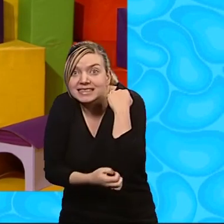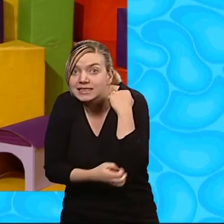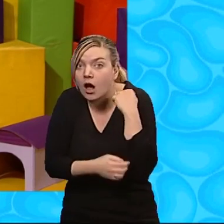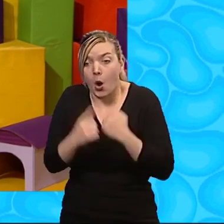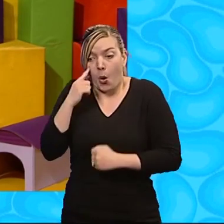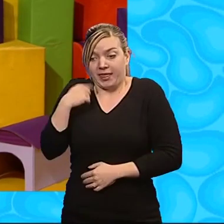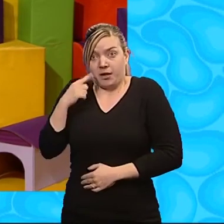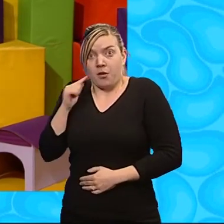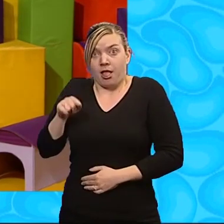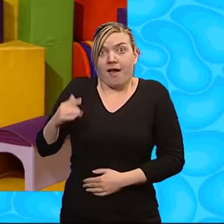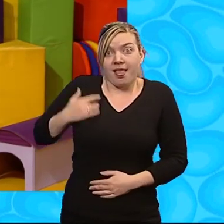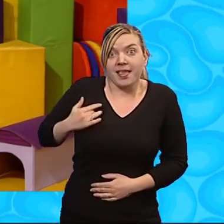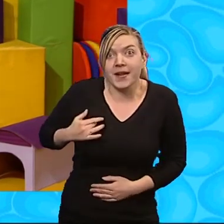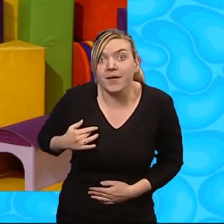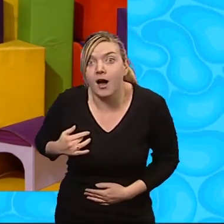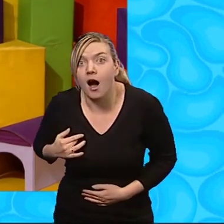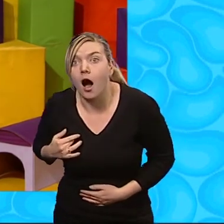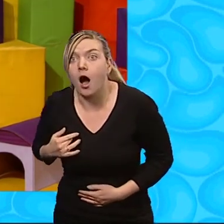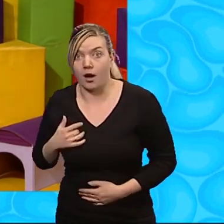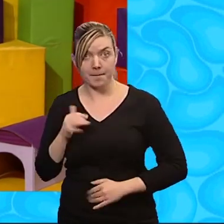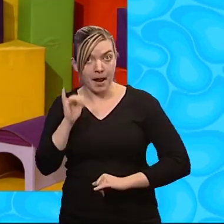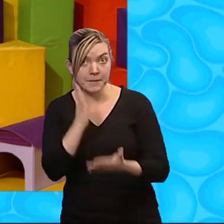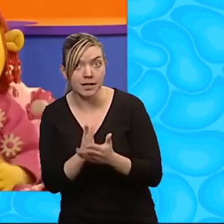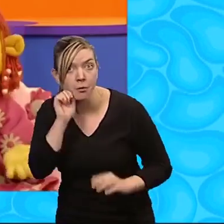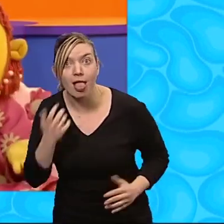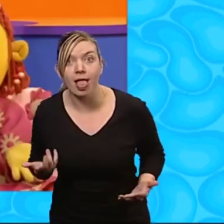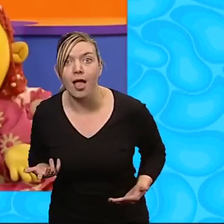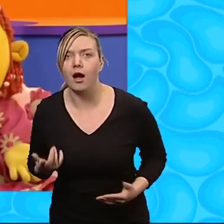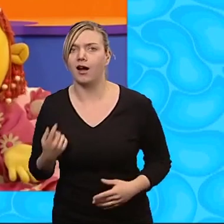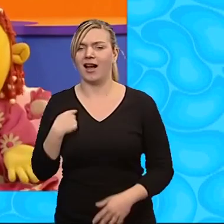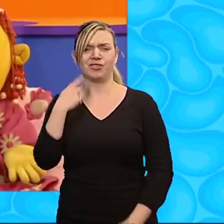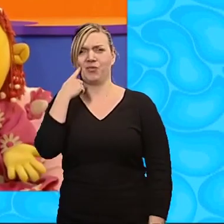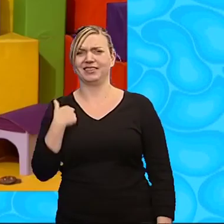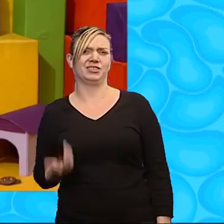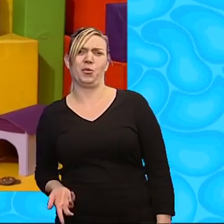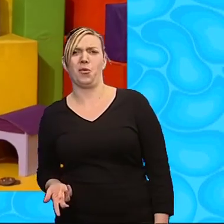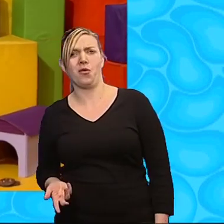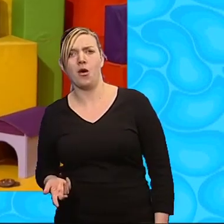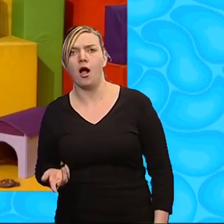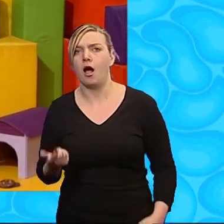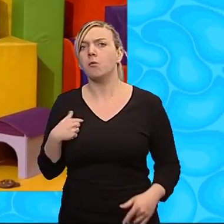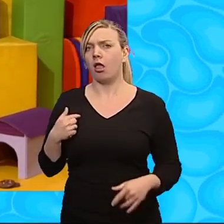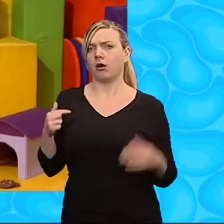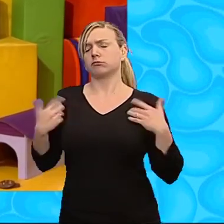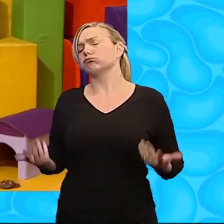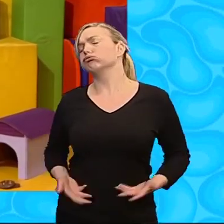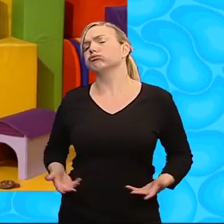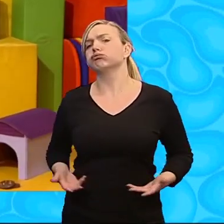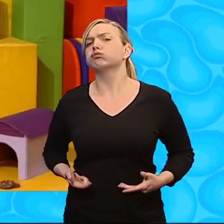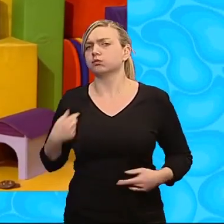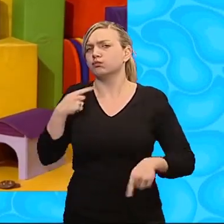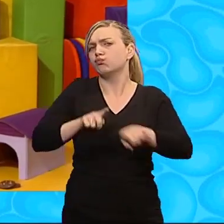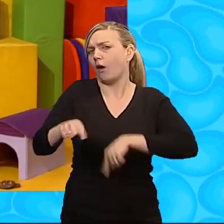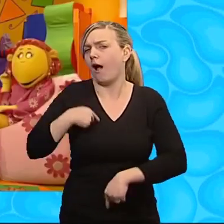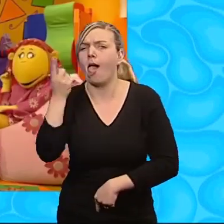I think I'll move in and live there! He might mind me! I don't think so, Milo! Oh! Well, I don't care! I'm still